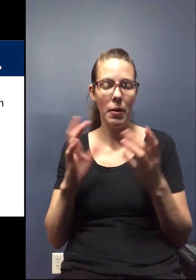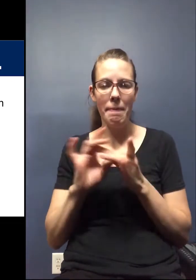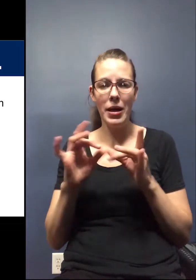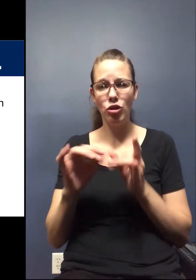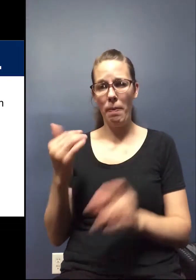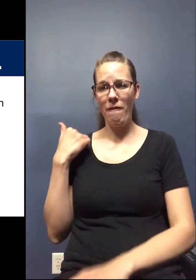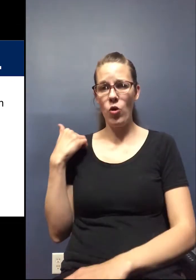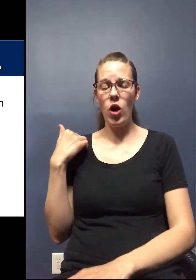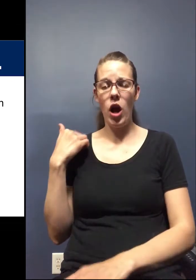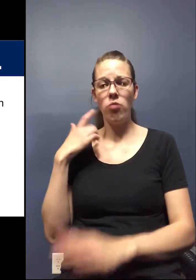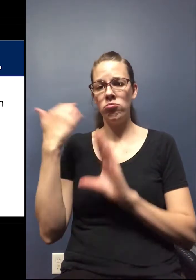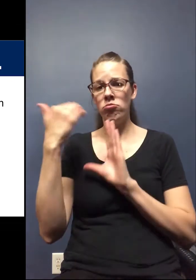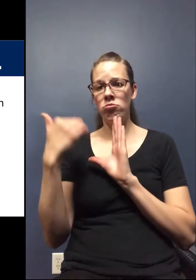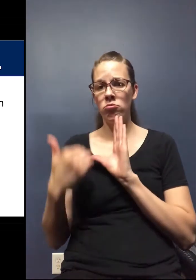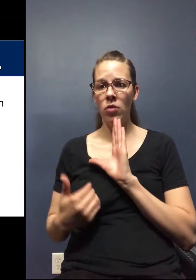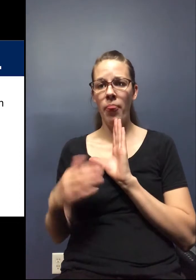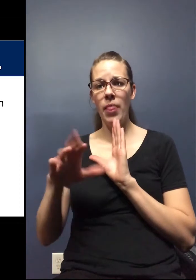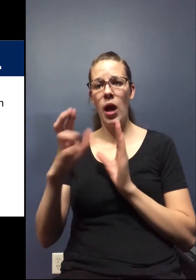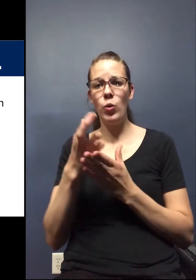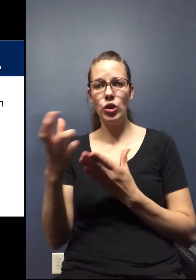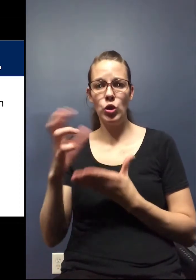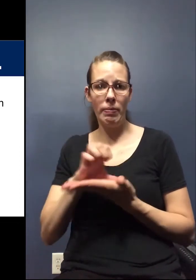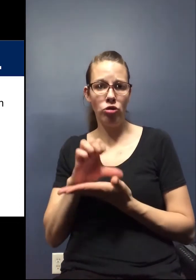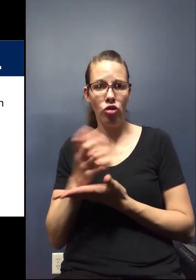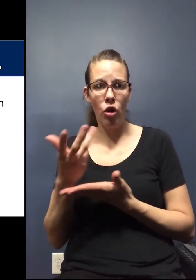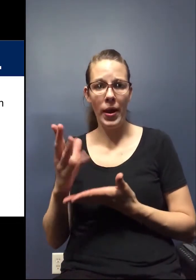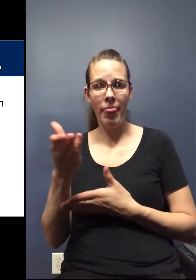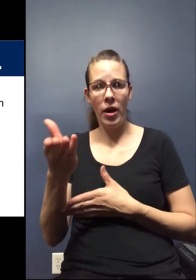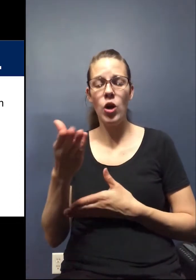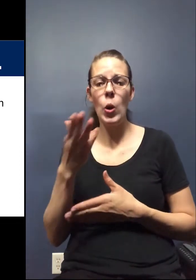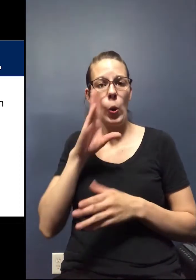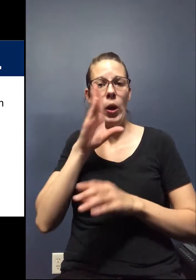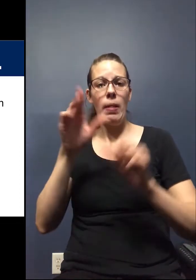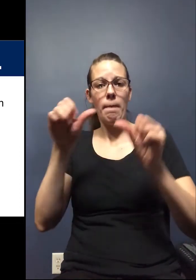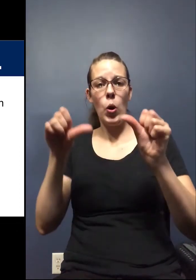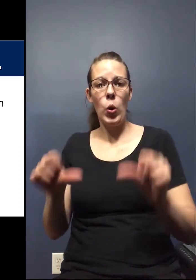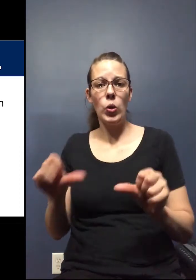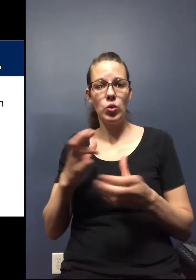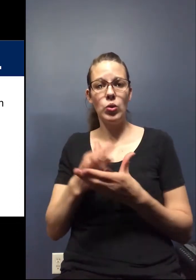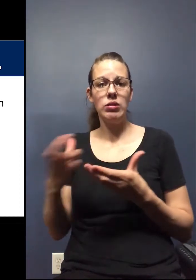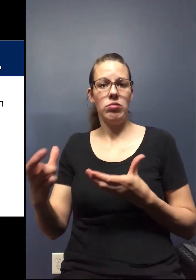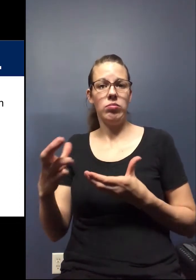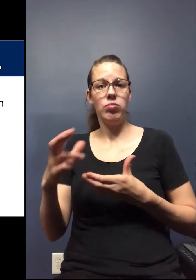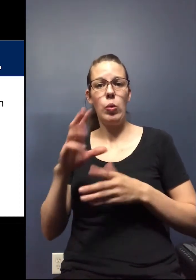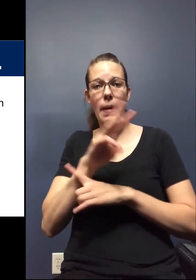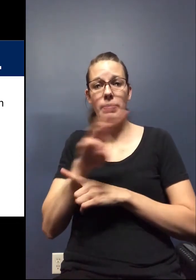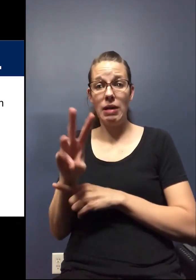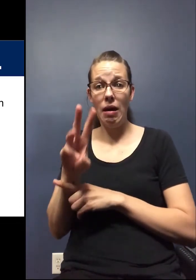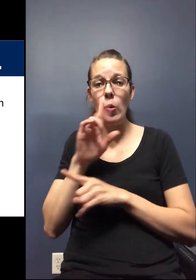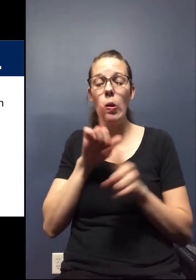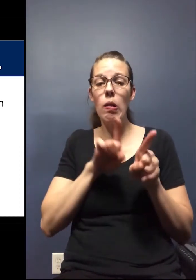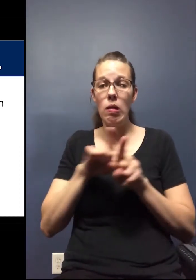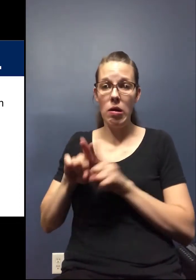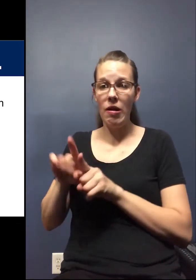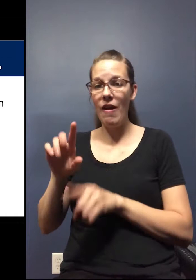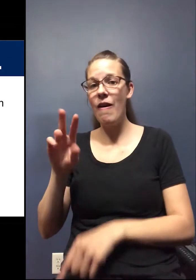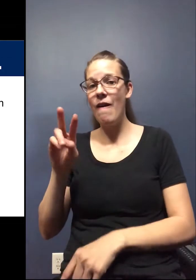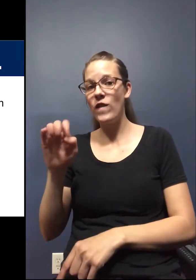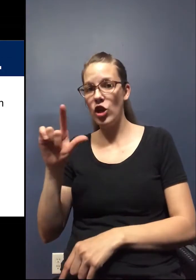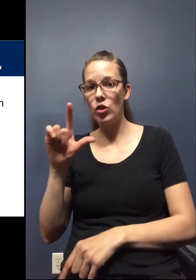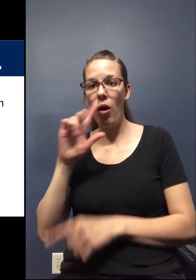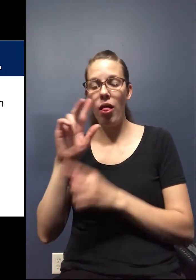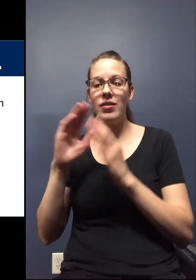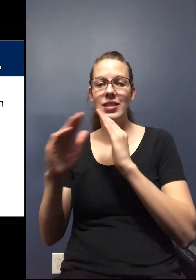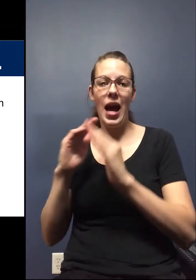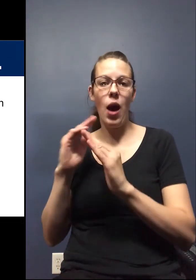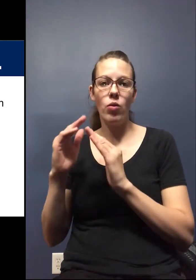been mentioned so far are listed on that resource page. We will post those resources to our website along with the virtual town hall information.